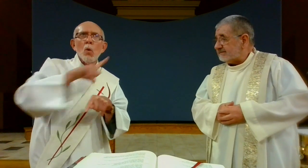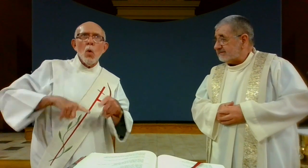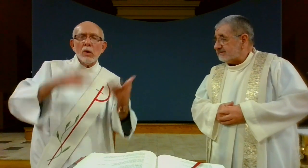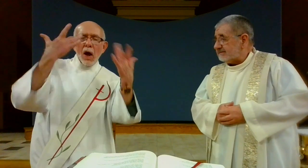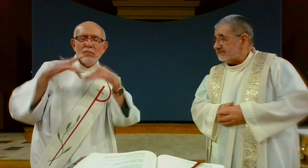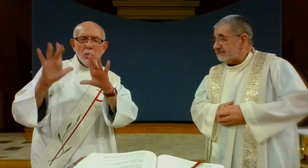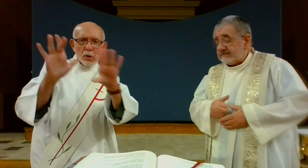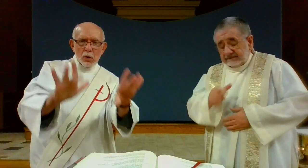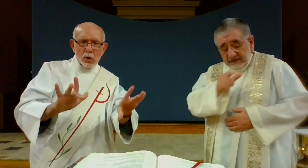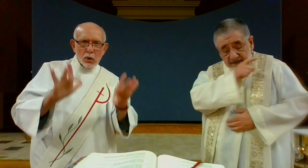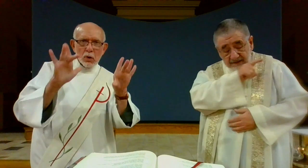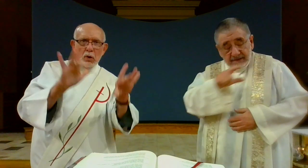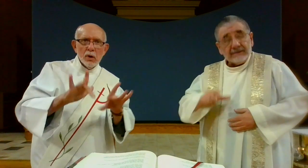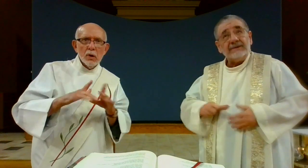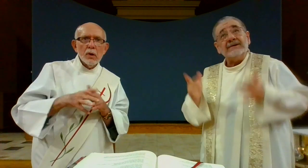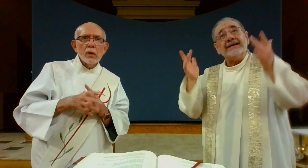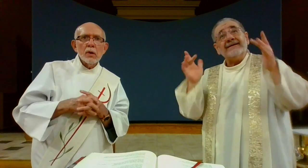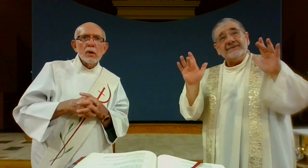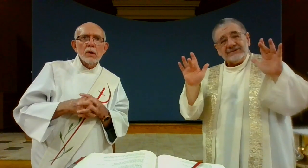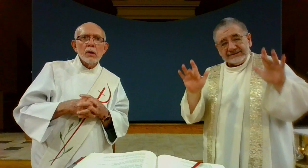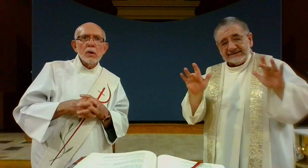Lord, have mercy. Lord, have mercy.